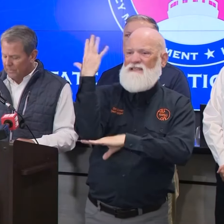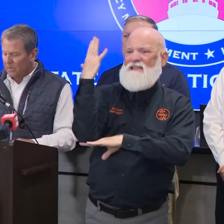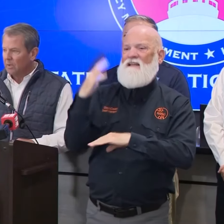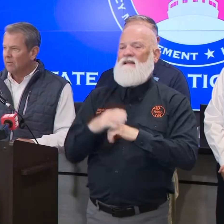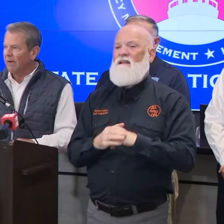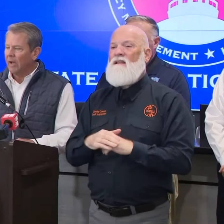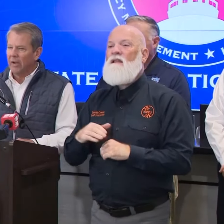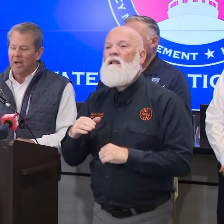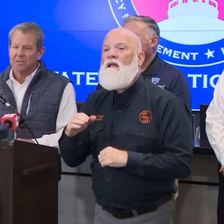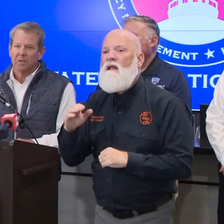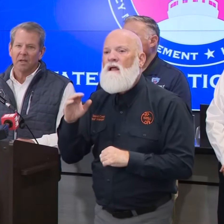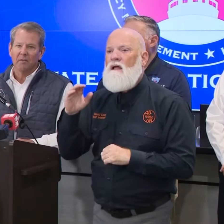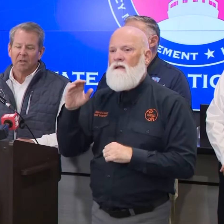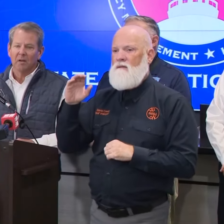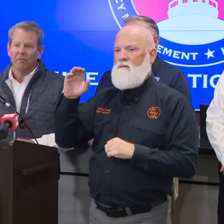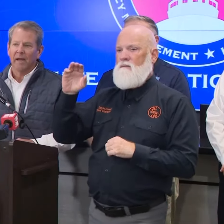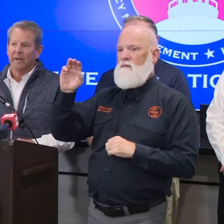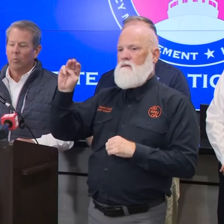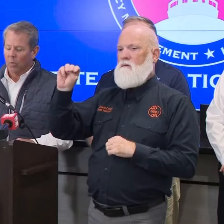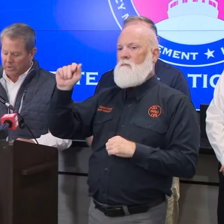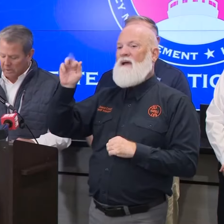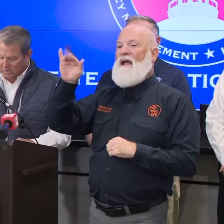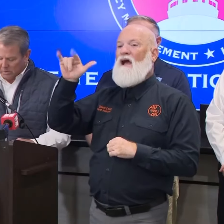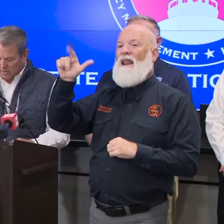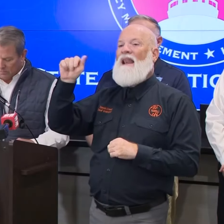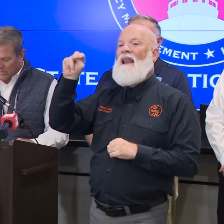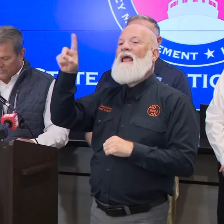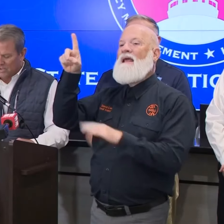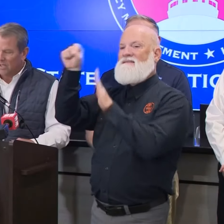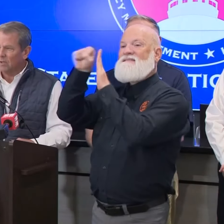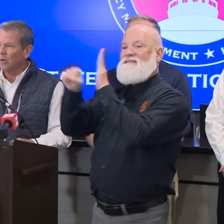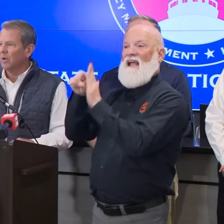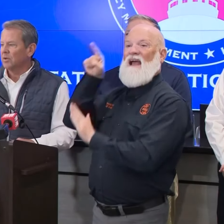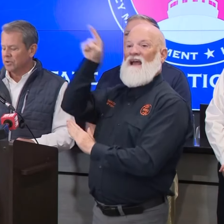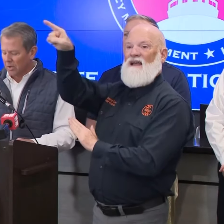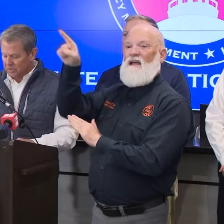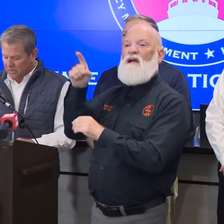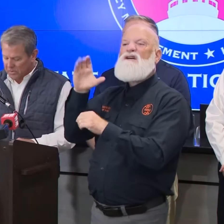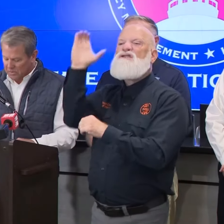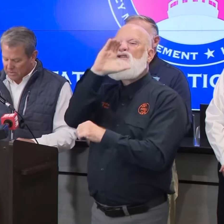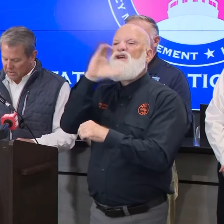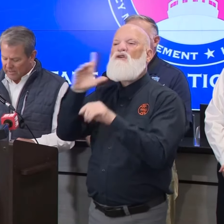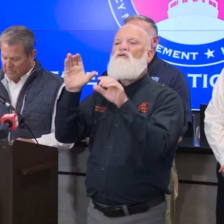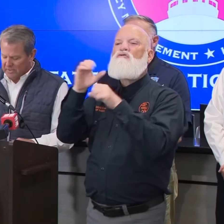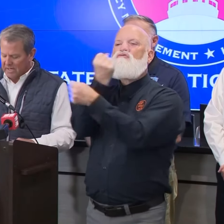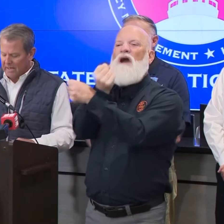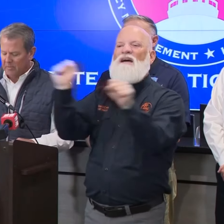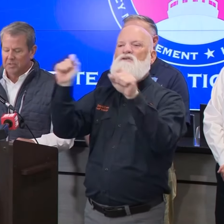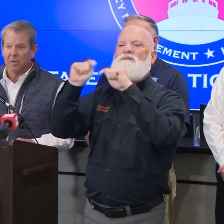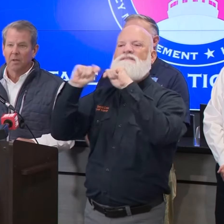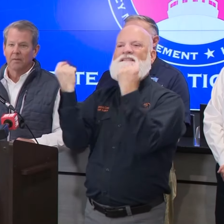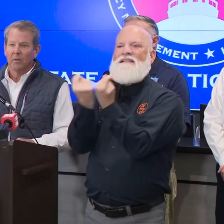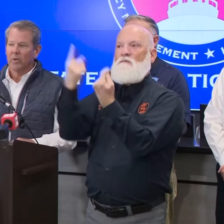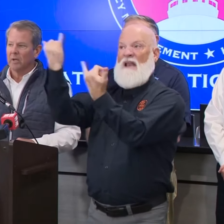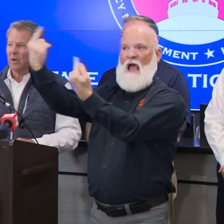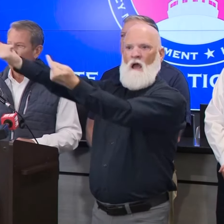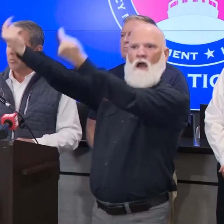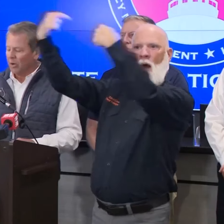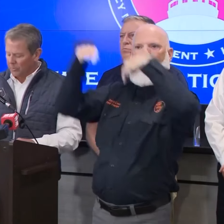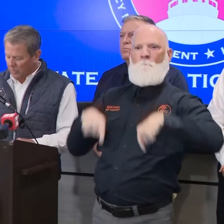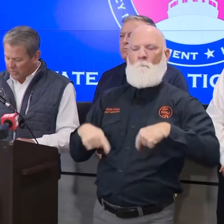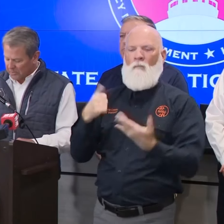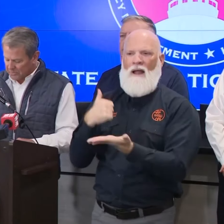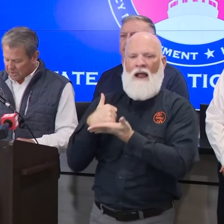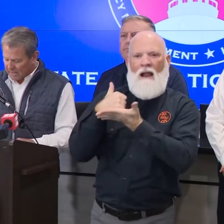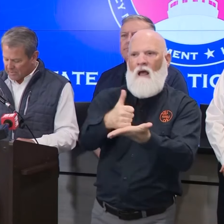that and Valdosta have identified 115 structures that are heavily damaged that we know